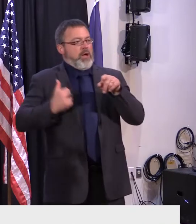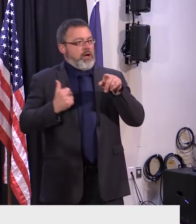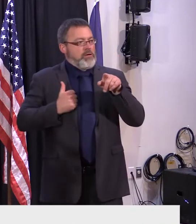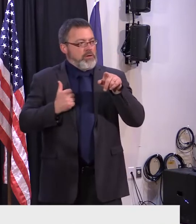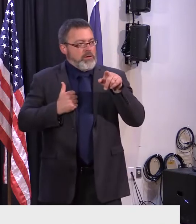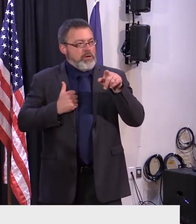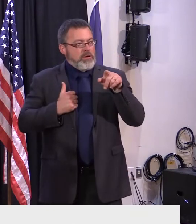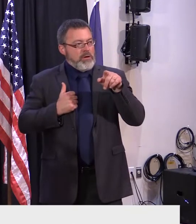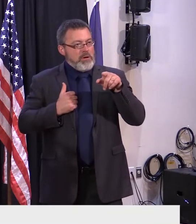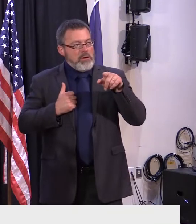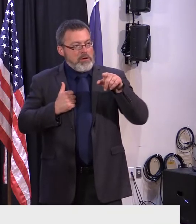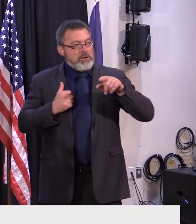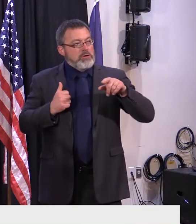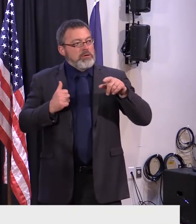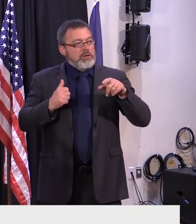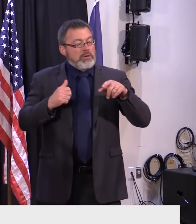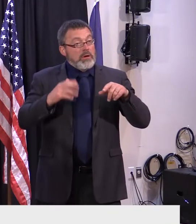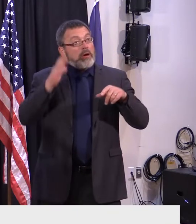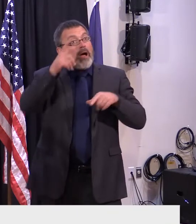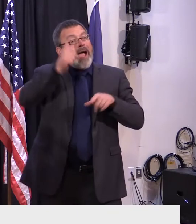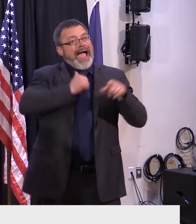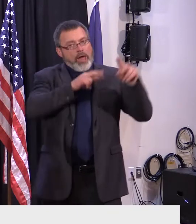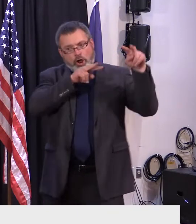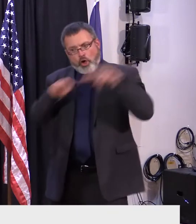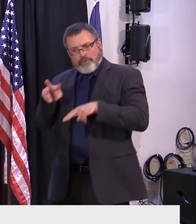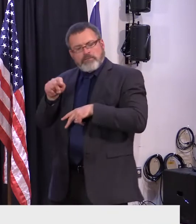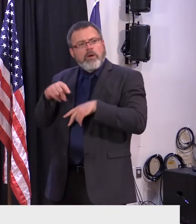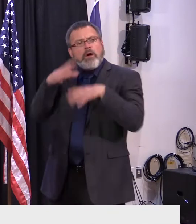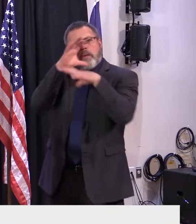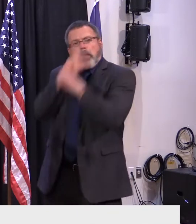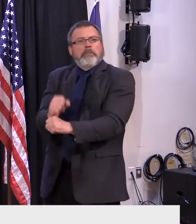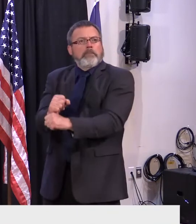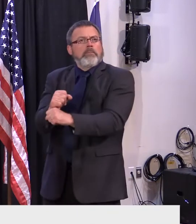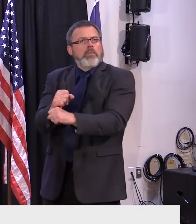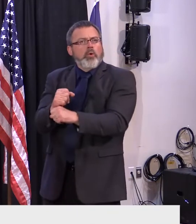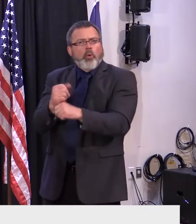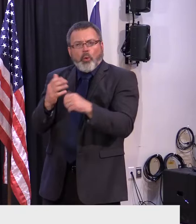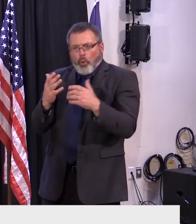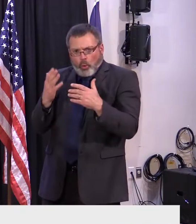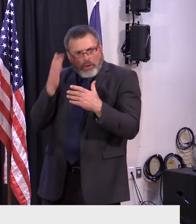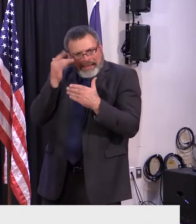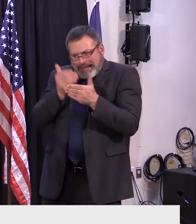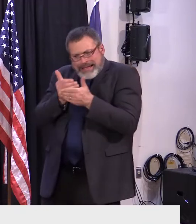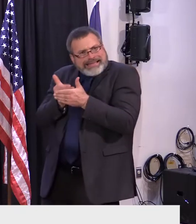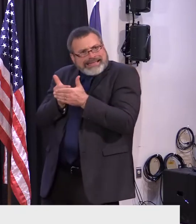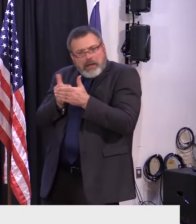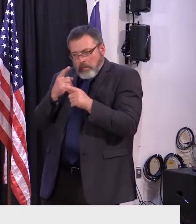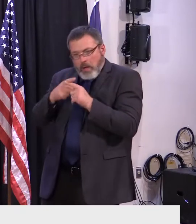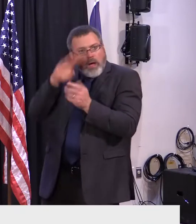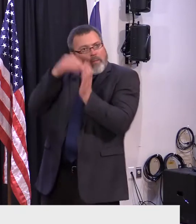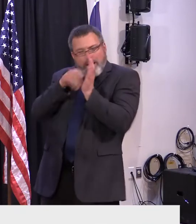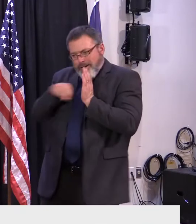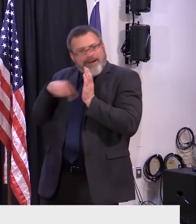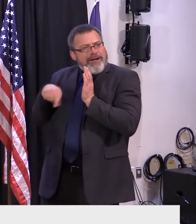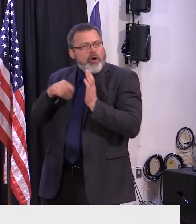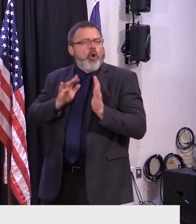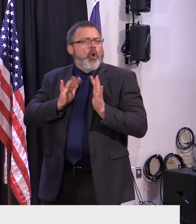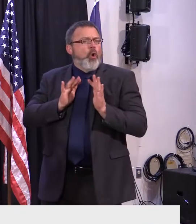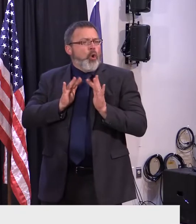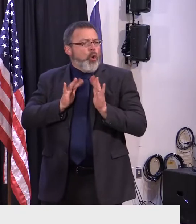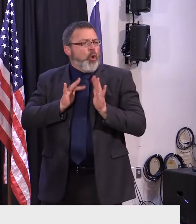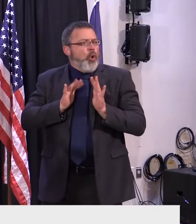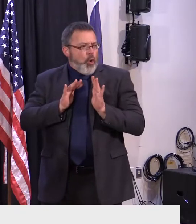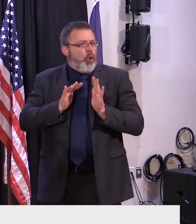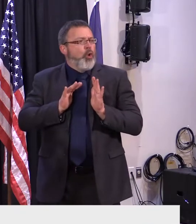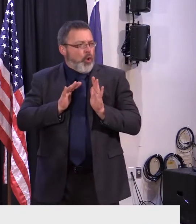attractive destination. Our proximity to the border and ease of access to Montreal continue to be